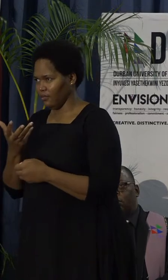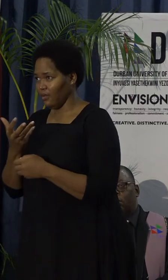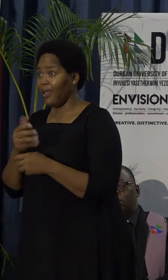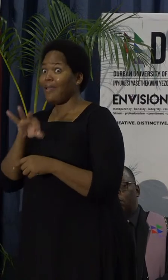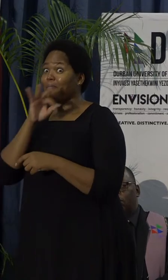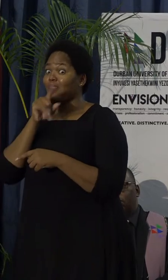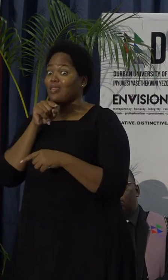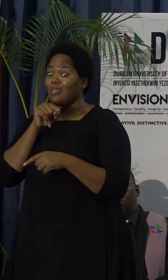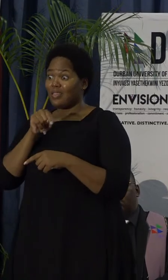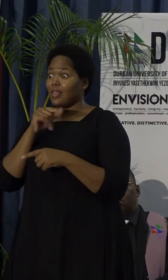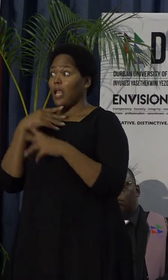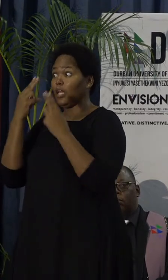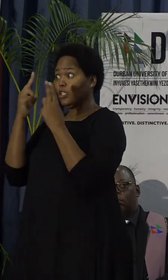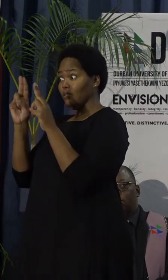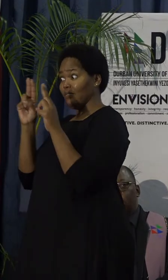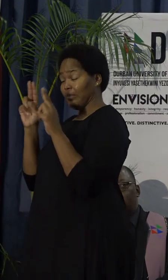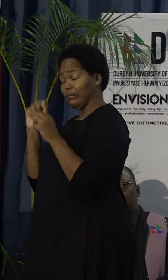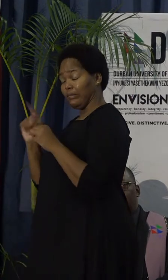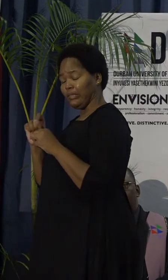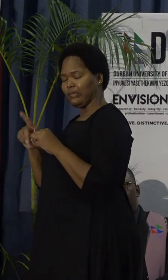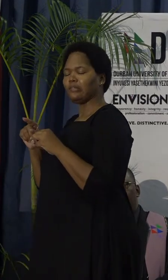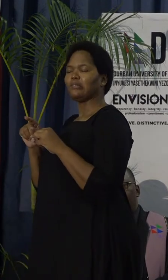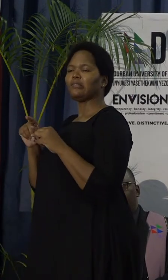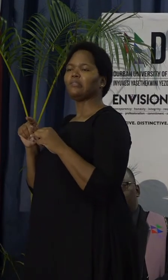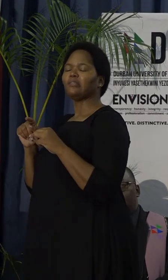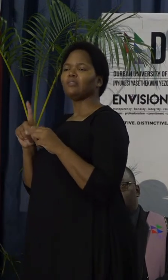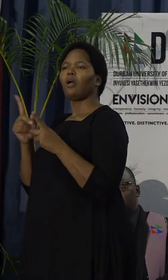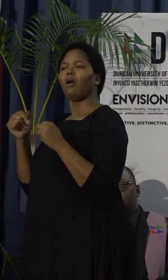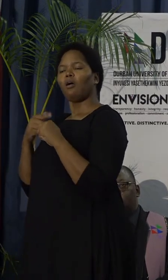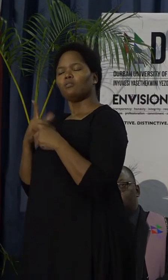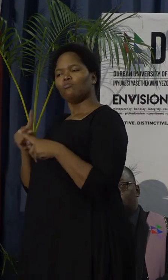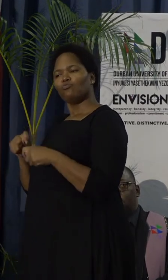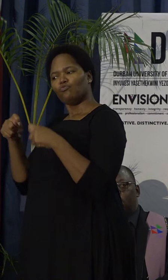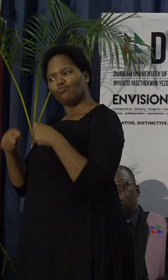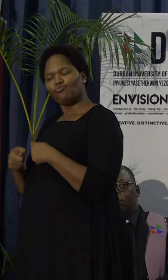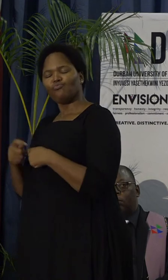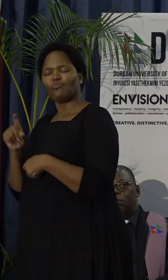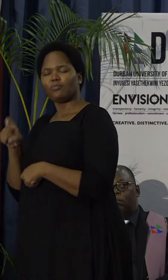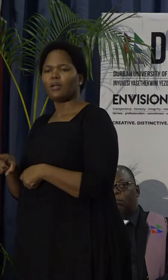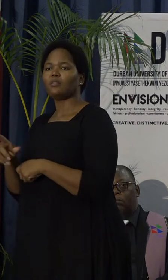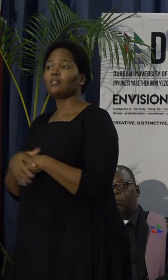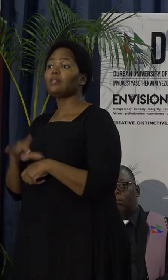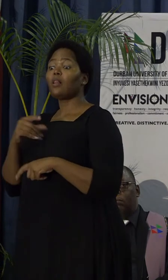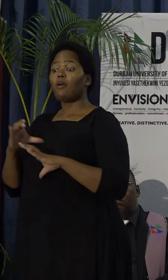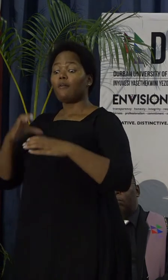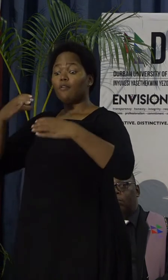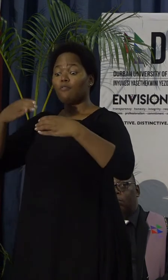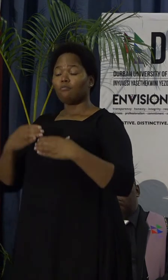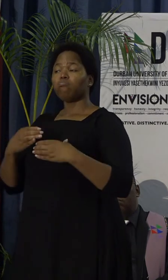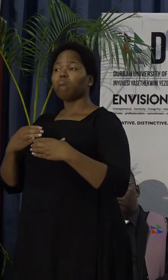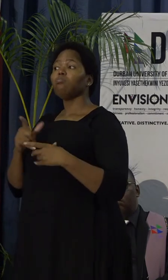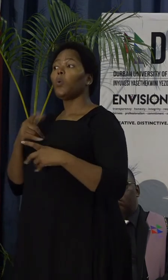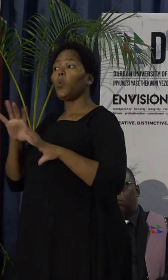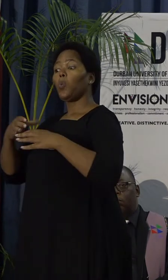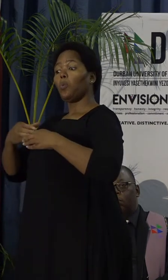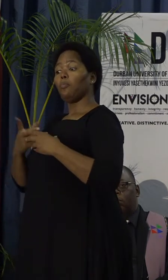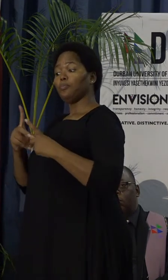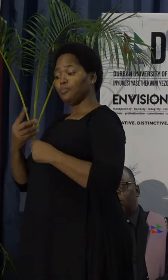university, and starting with this university, also focuses on introducing young people